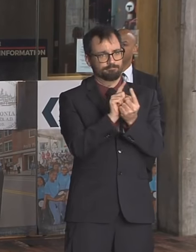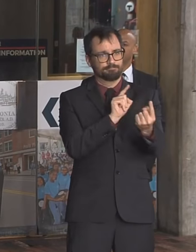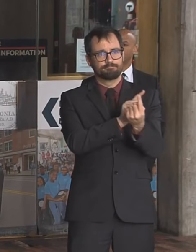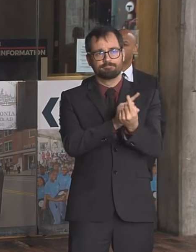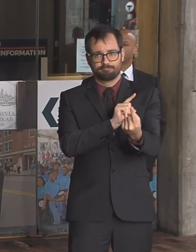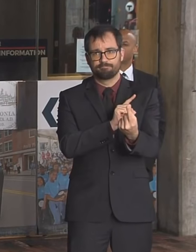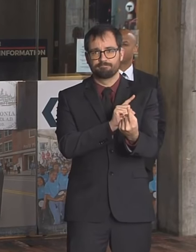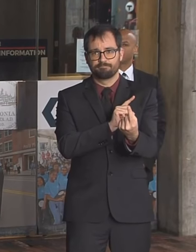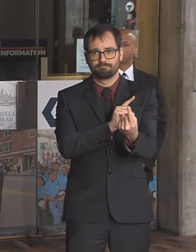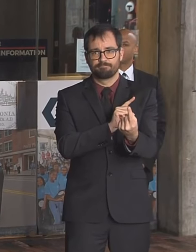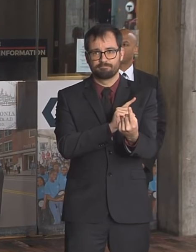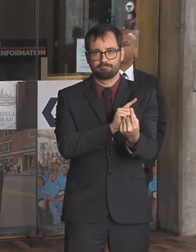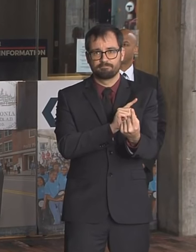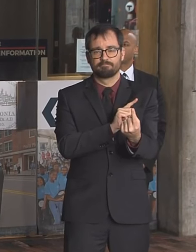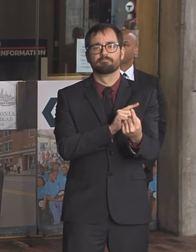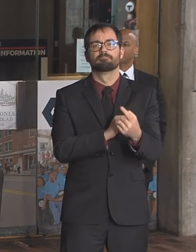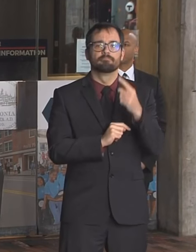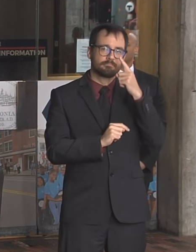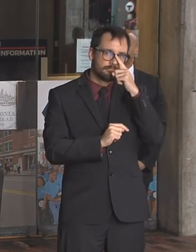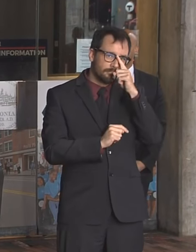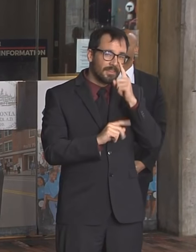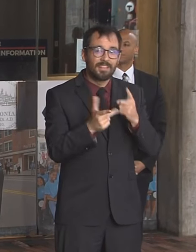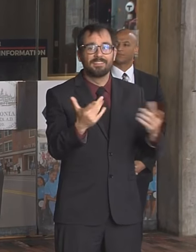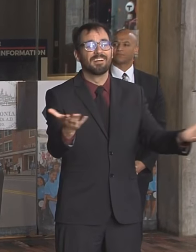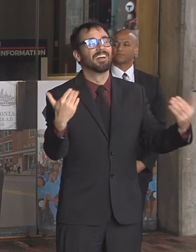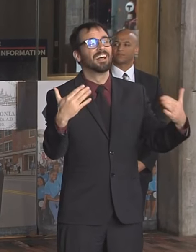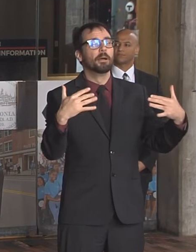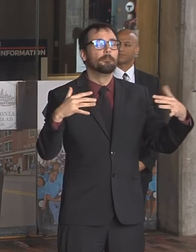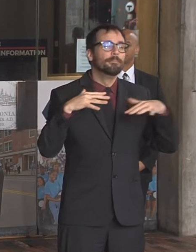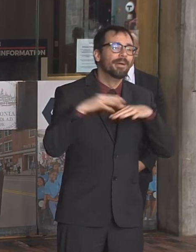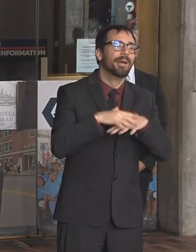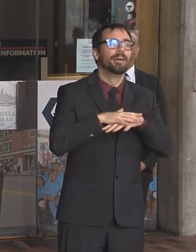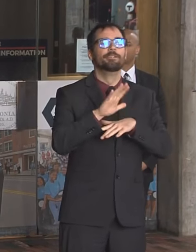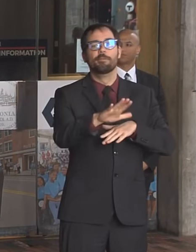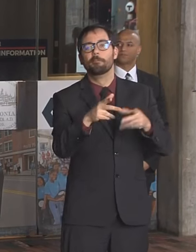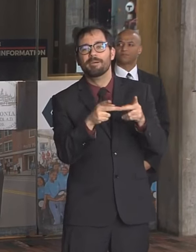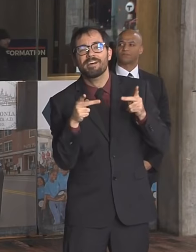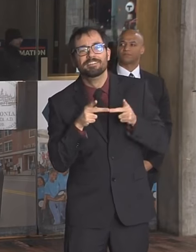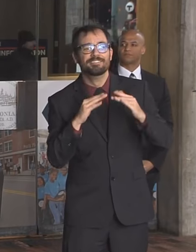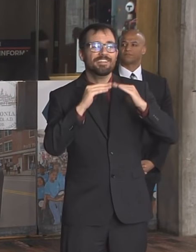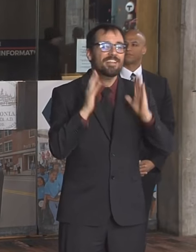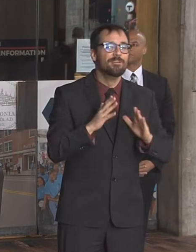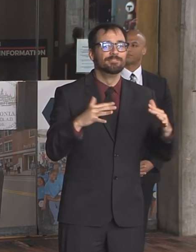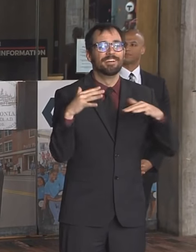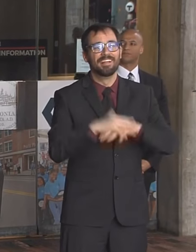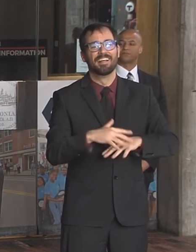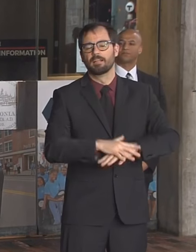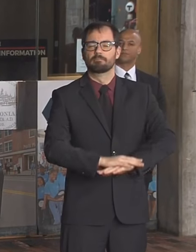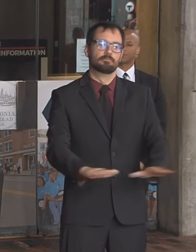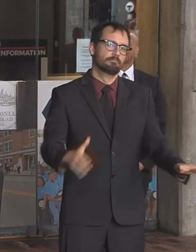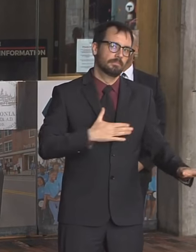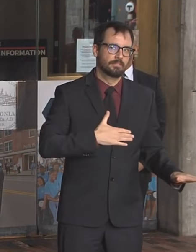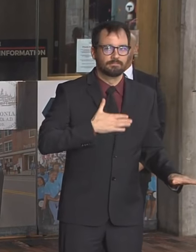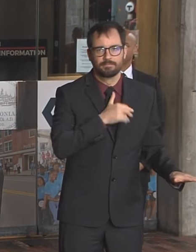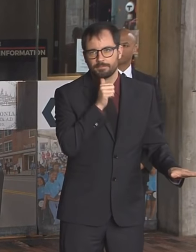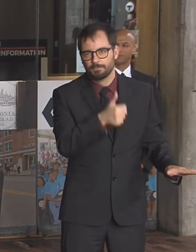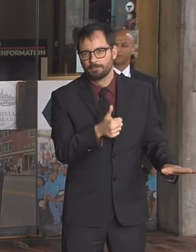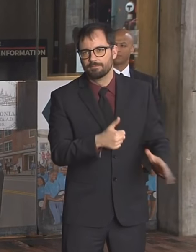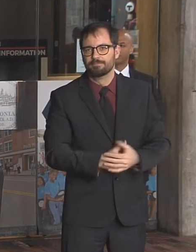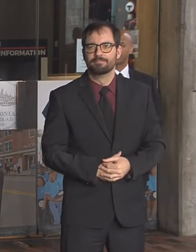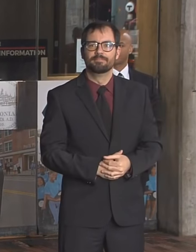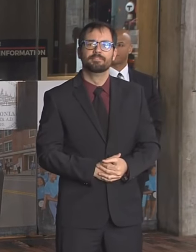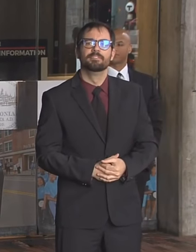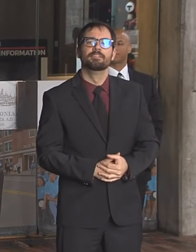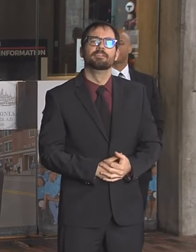not to have house gatherings and parties. As much as you can stay in and around your house is important. If you go for a walk, keep that